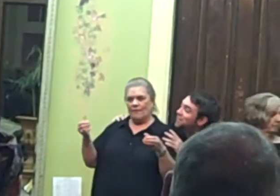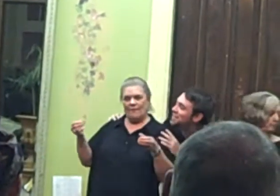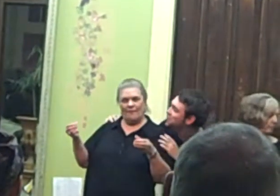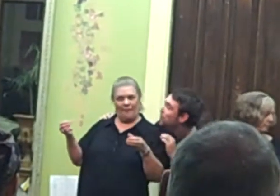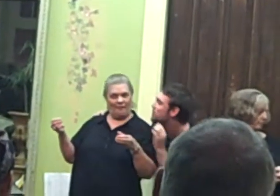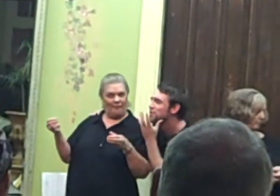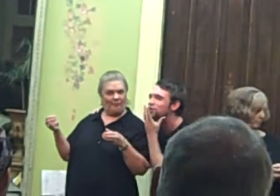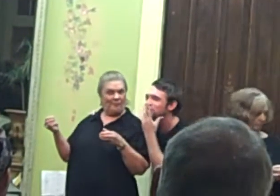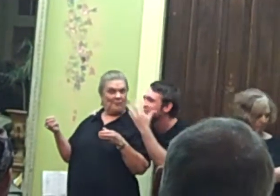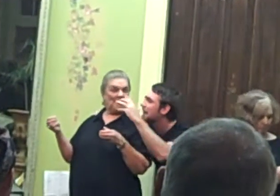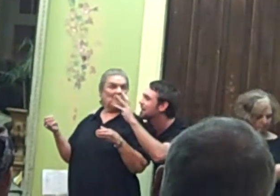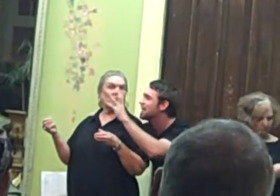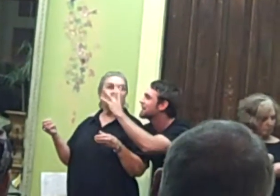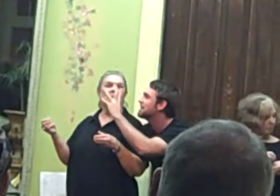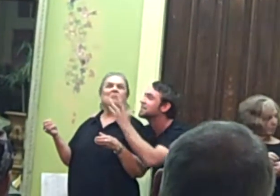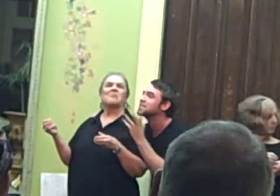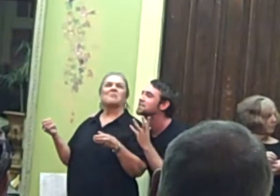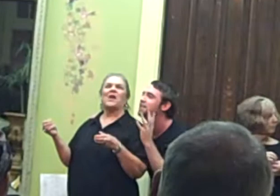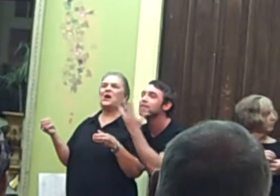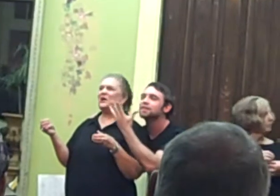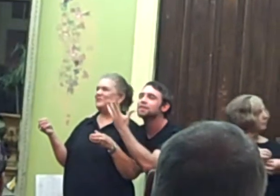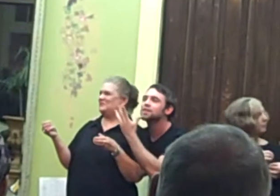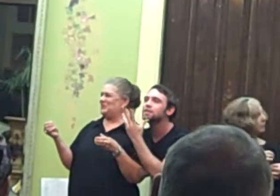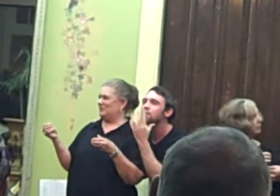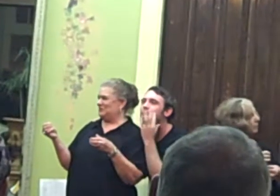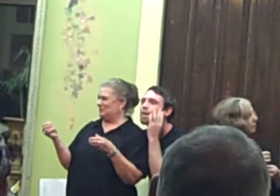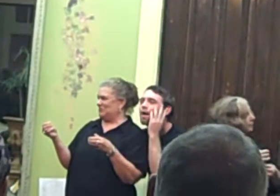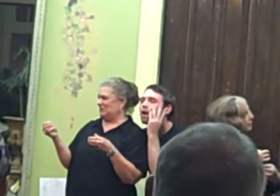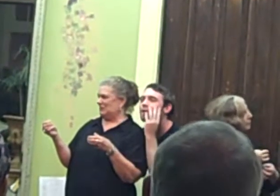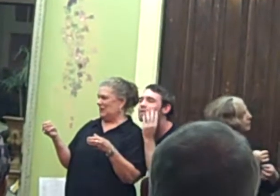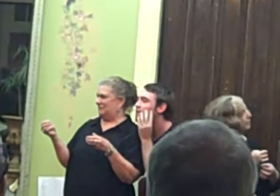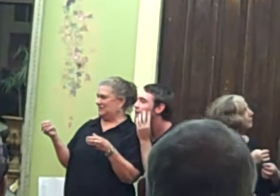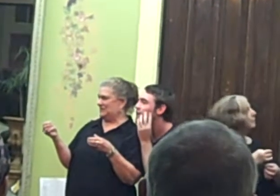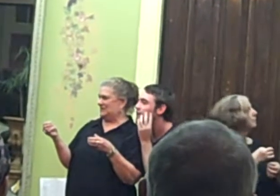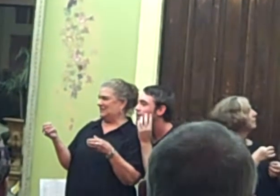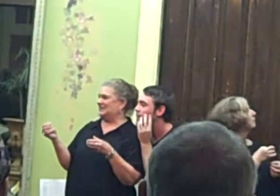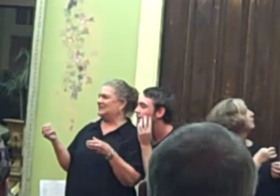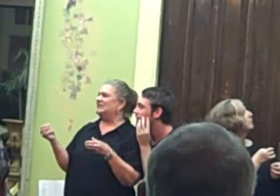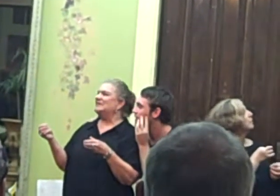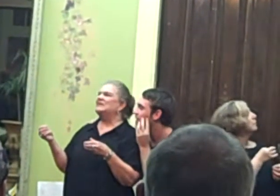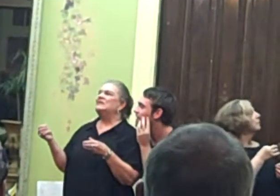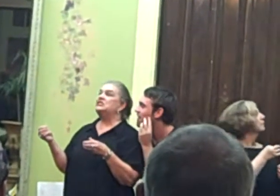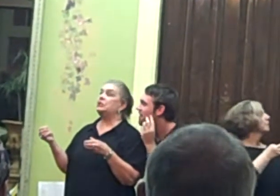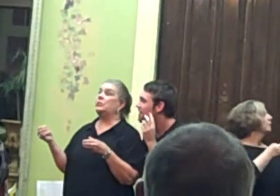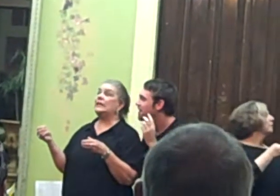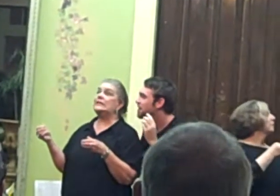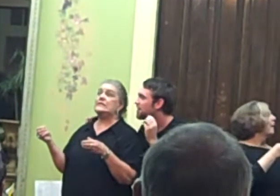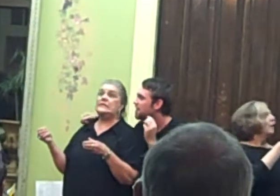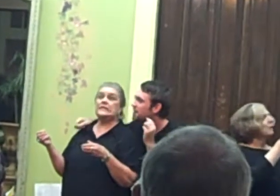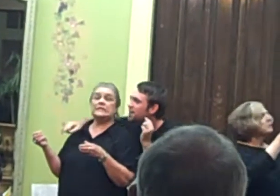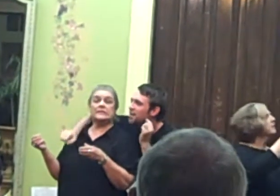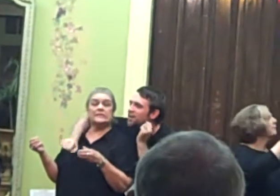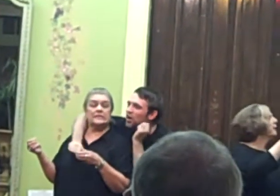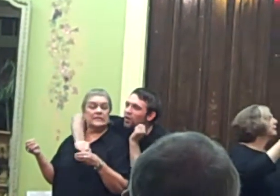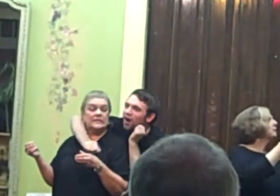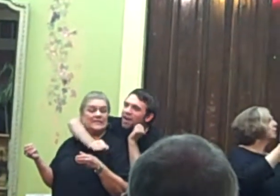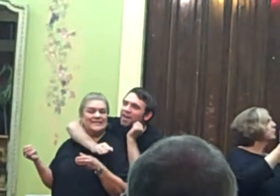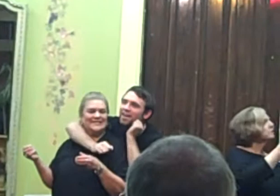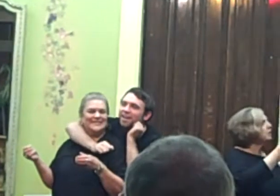face of yours to look exactly like this. Oh, don't you just love it? Teruilla did this. Go the gosy